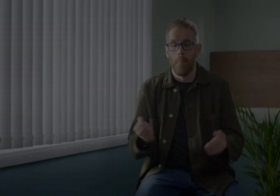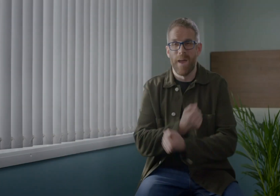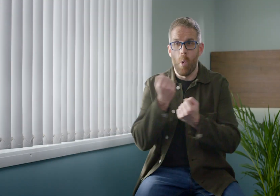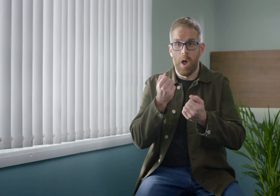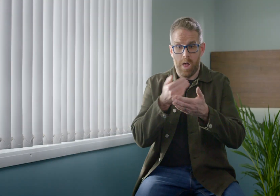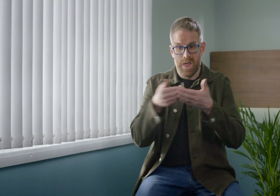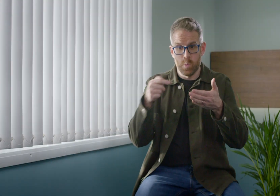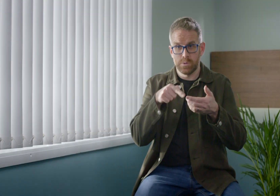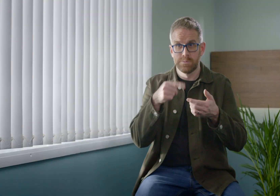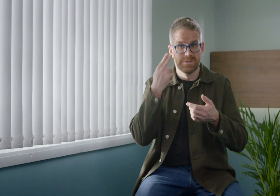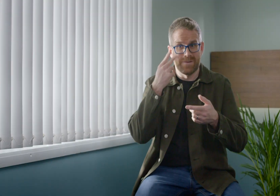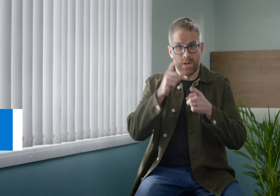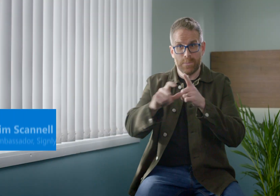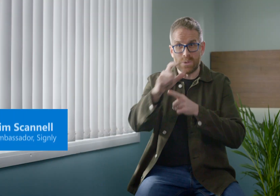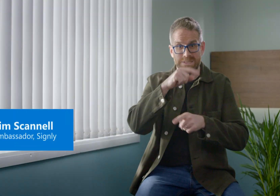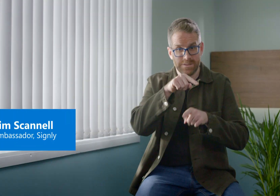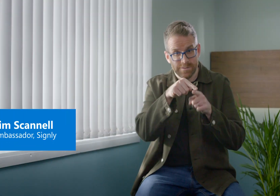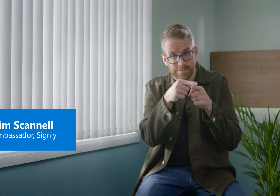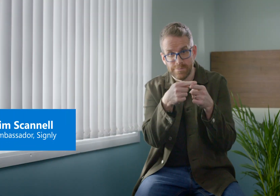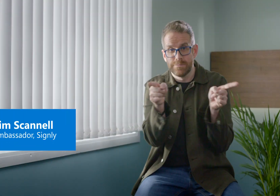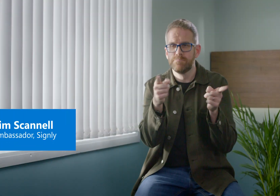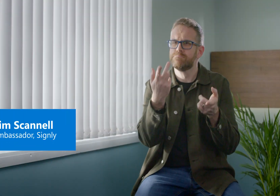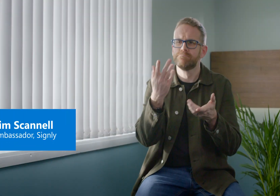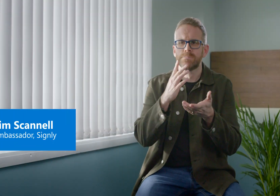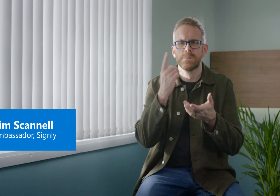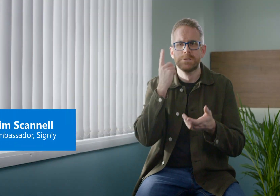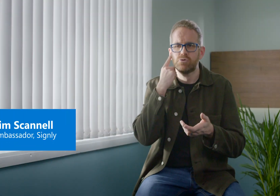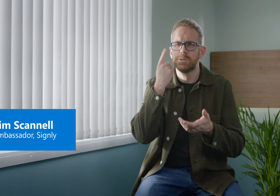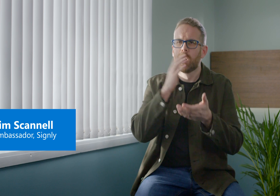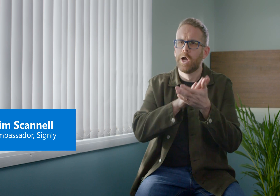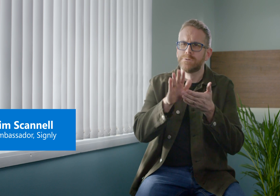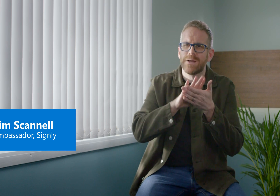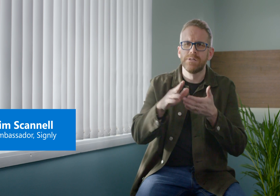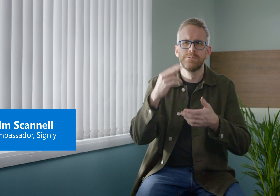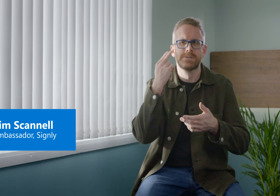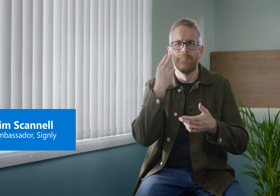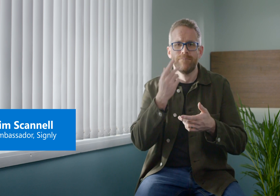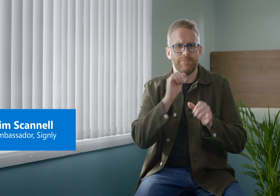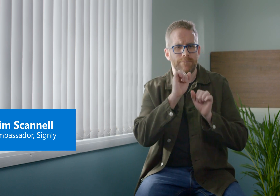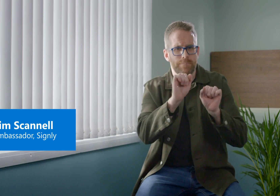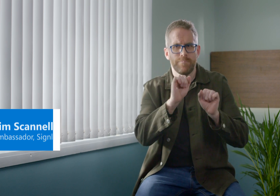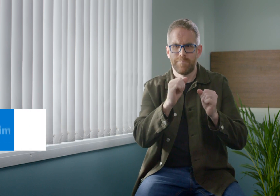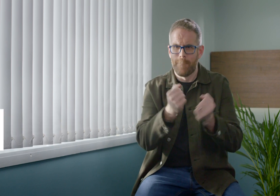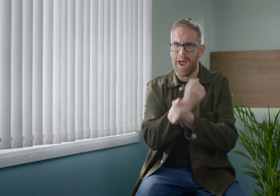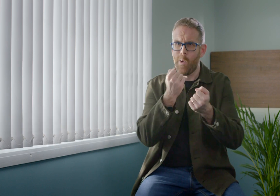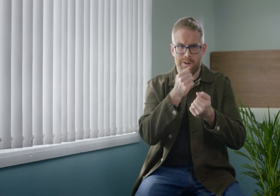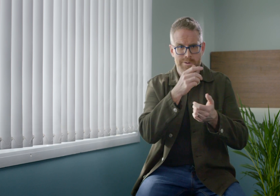Sign language is a powerful language used by the deaf community. It's also used by many hard of hearing and hearing people to